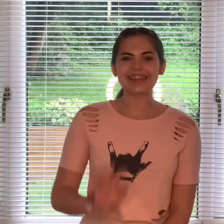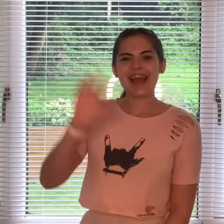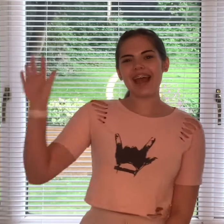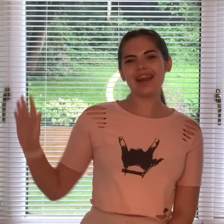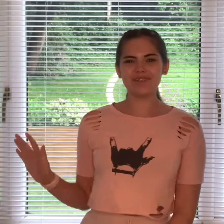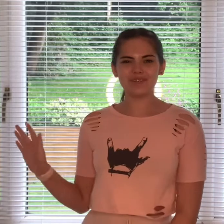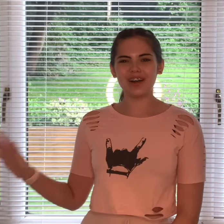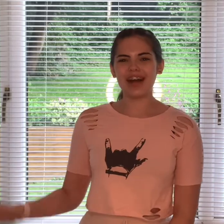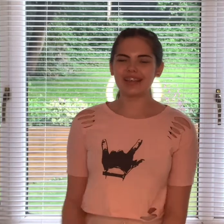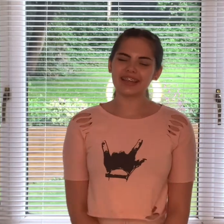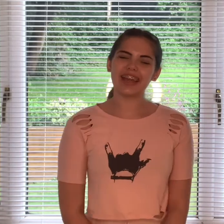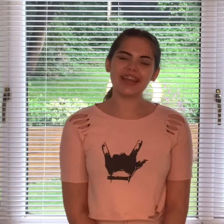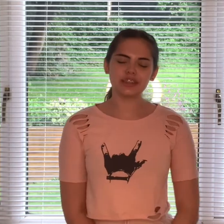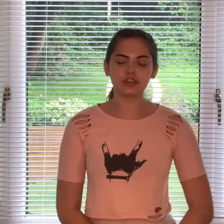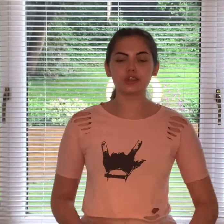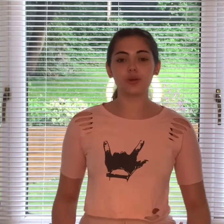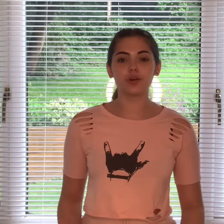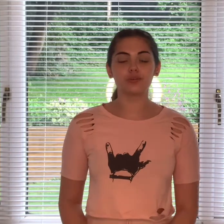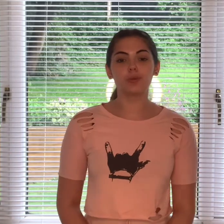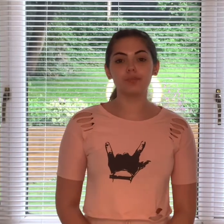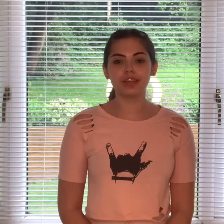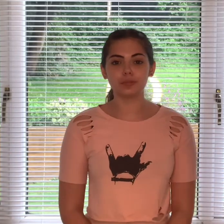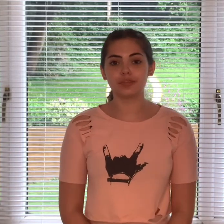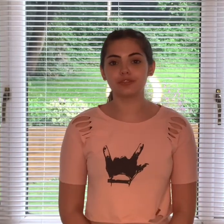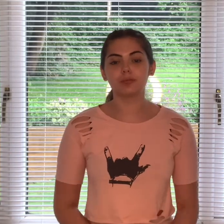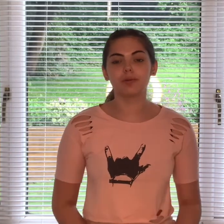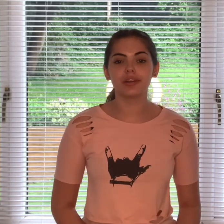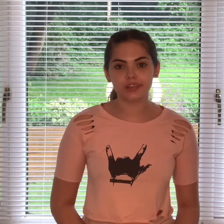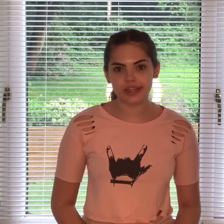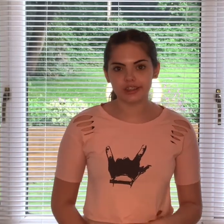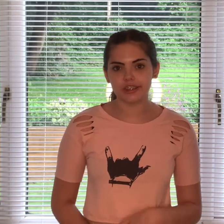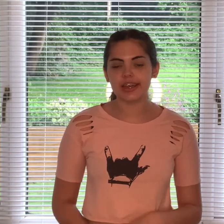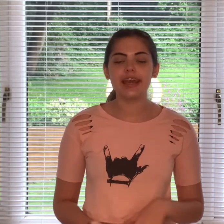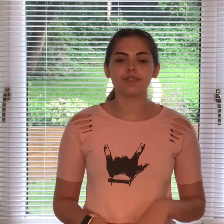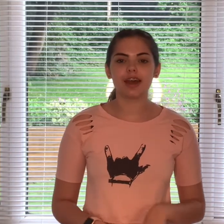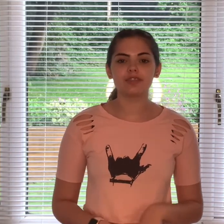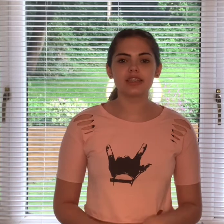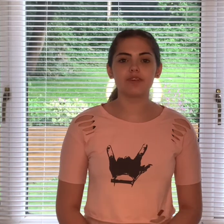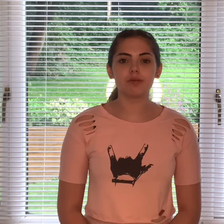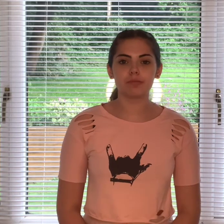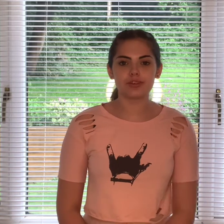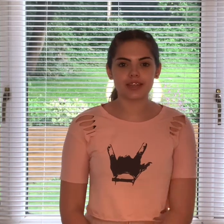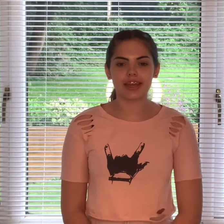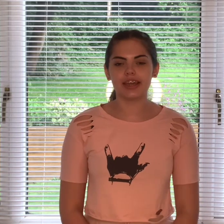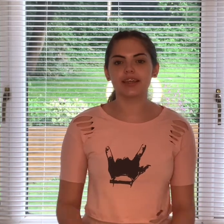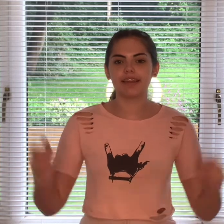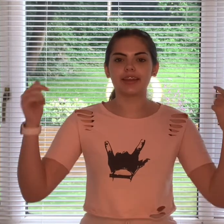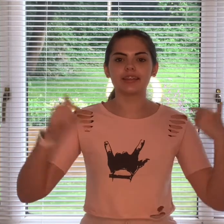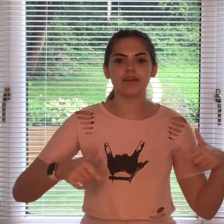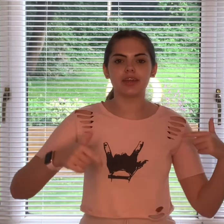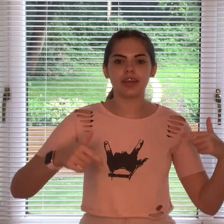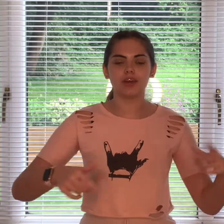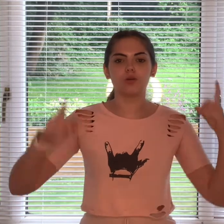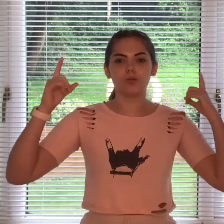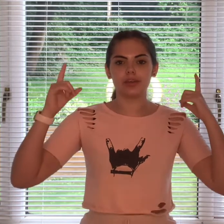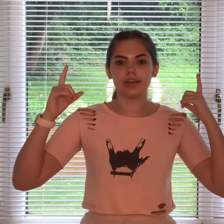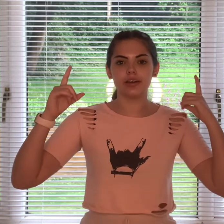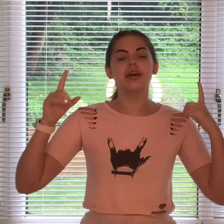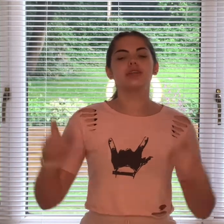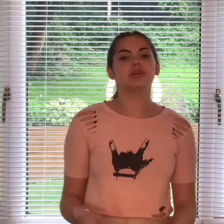hello everyone so here is the tutorial for what makes you beautiful by one direction if you haven't seen the video of music is I linked down here or up here so if